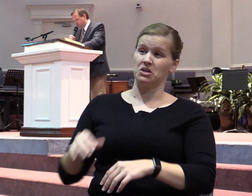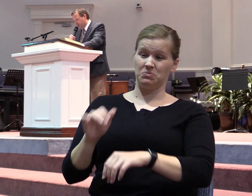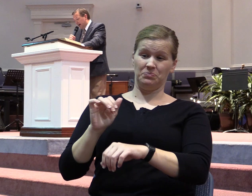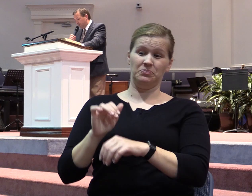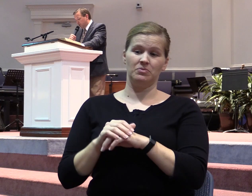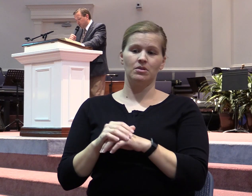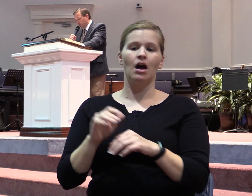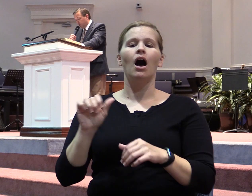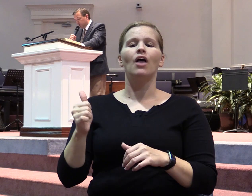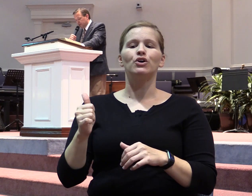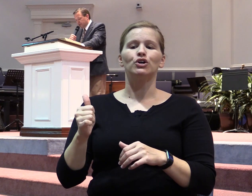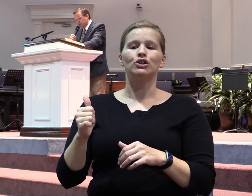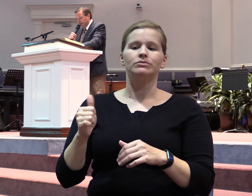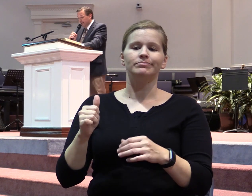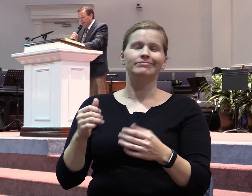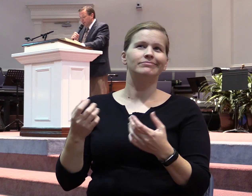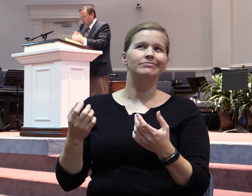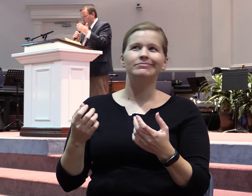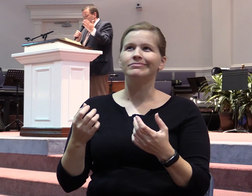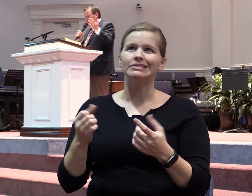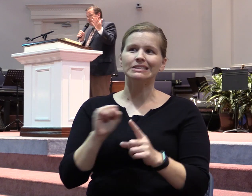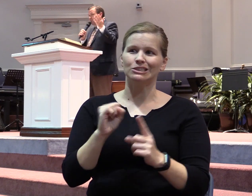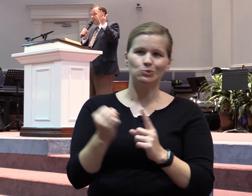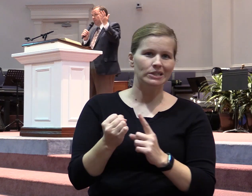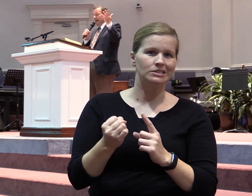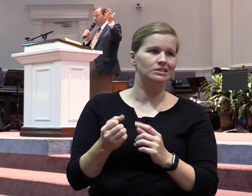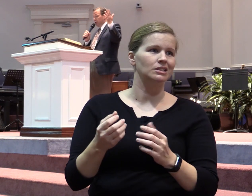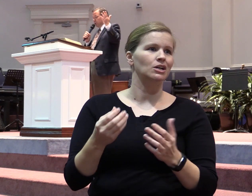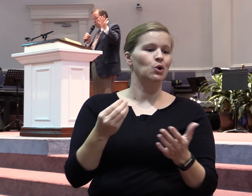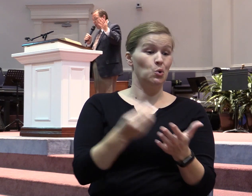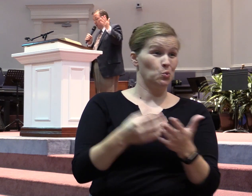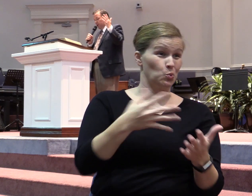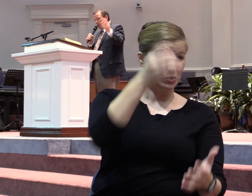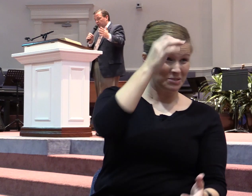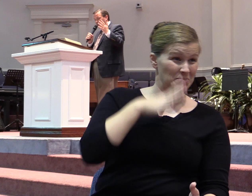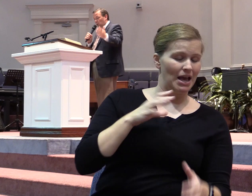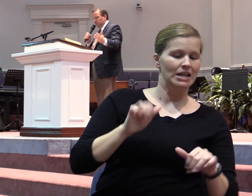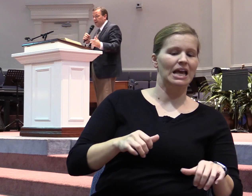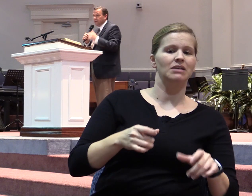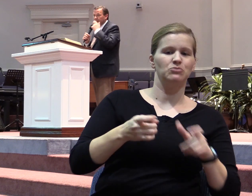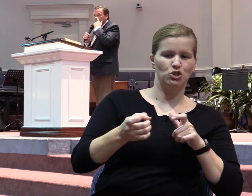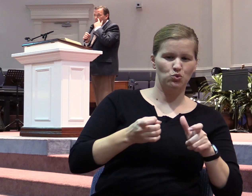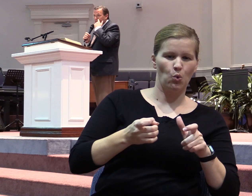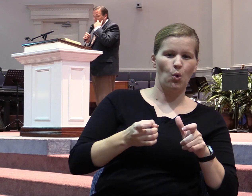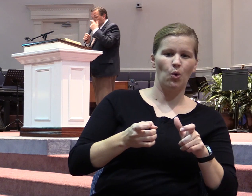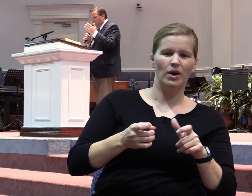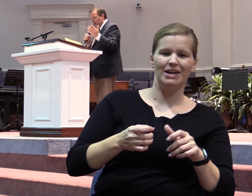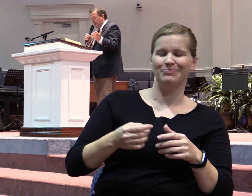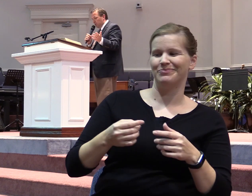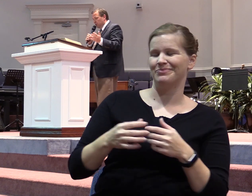5 verses 1 through 6. Again, it's the rich man who's got the power to control and hurt the poor man. So he talks about laborers